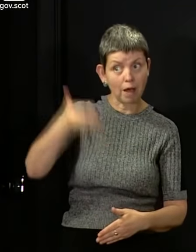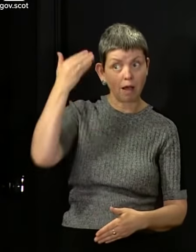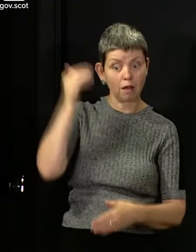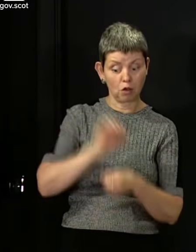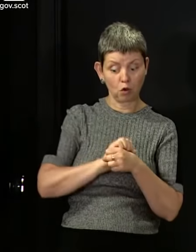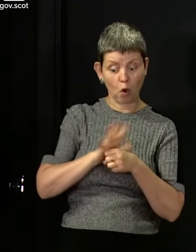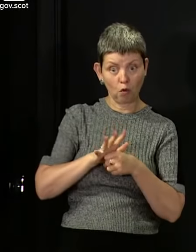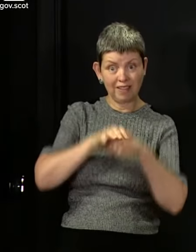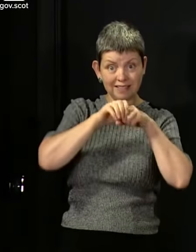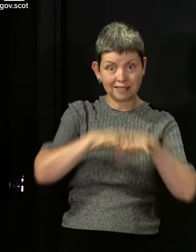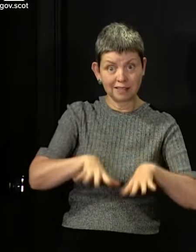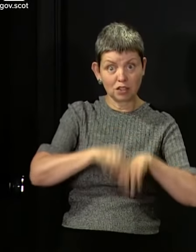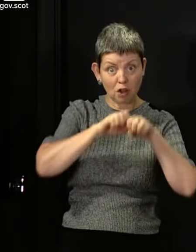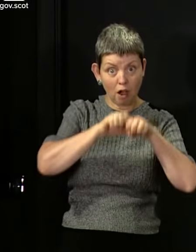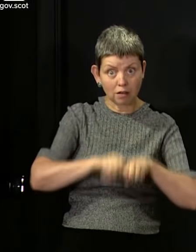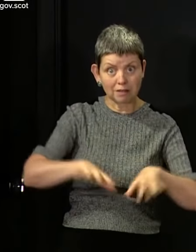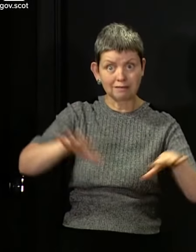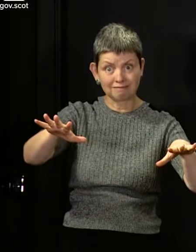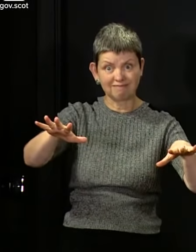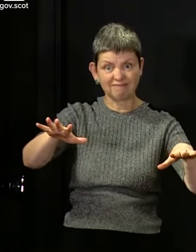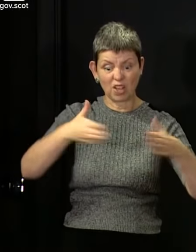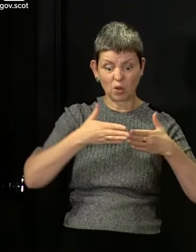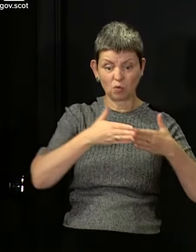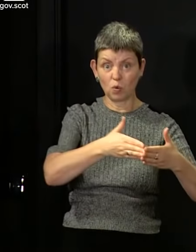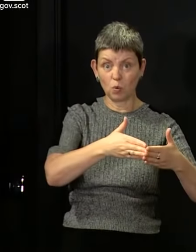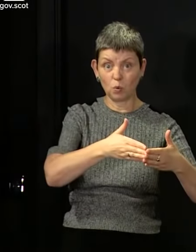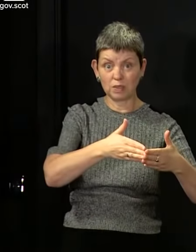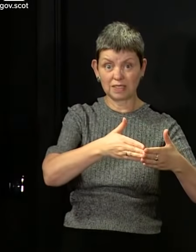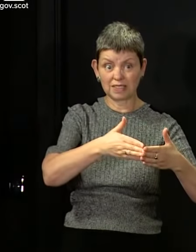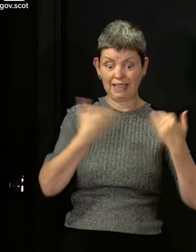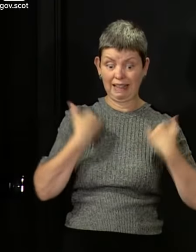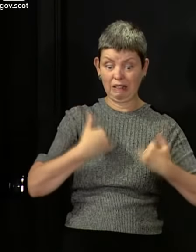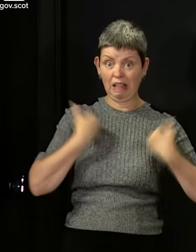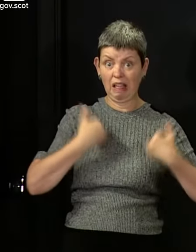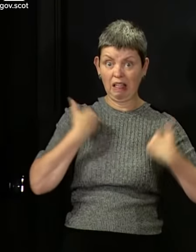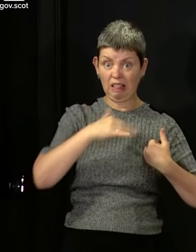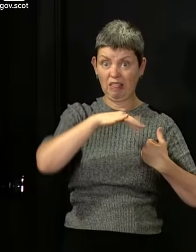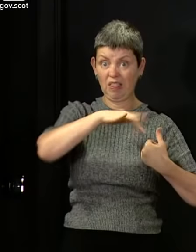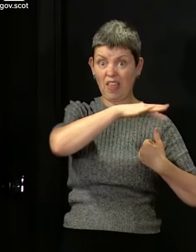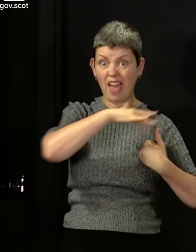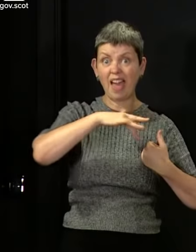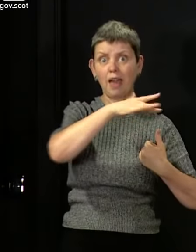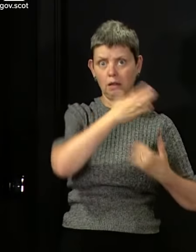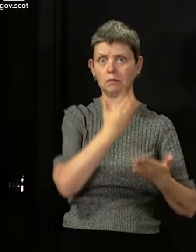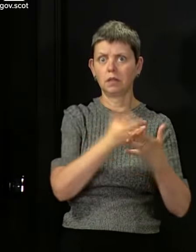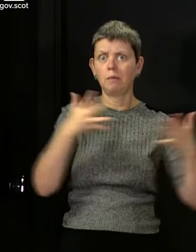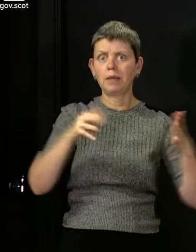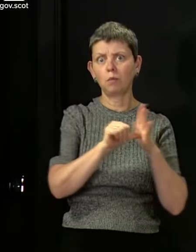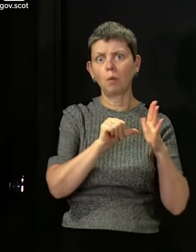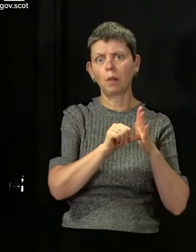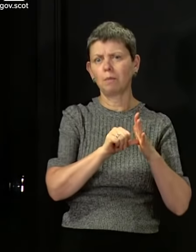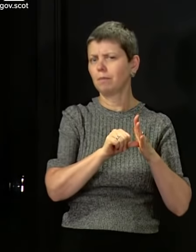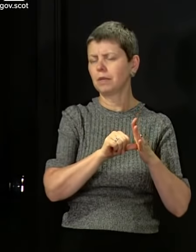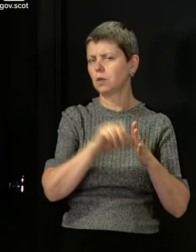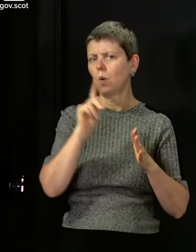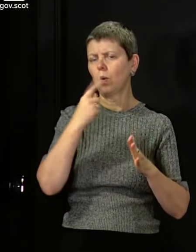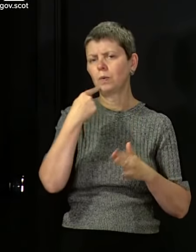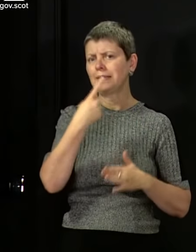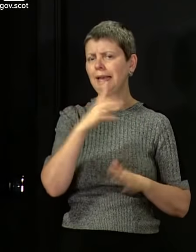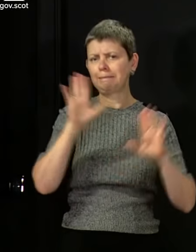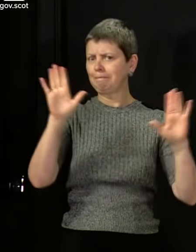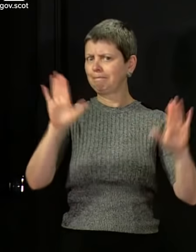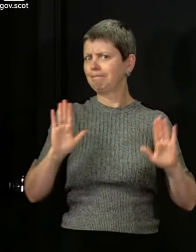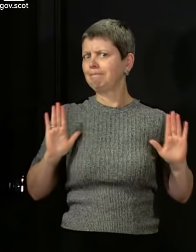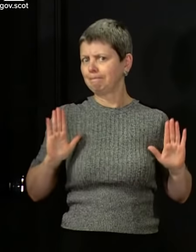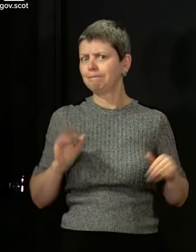part of this pandemic, outbreaks on cruise ships was certainly something that was a feature. The other point, just